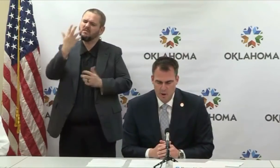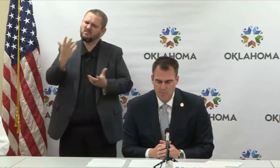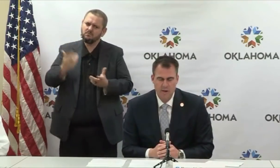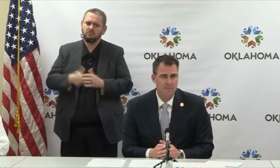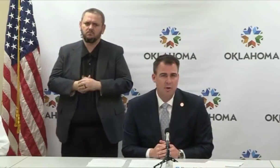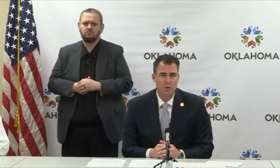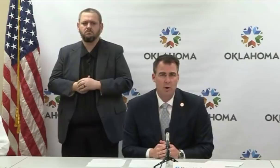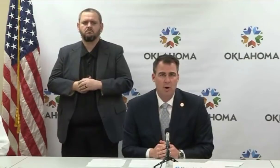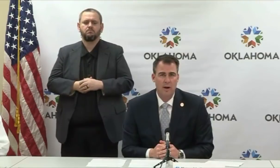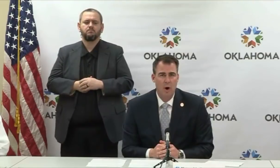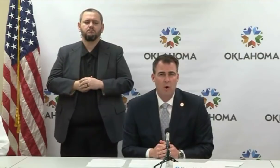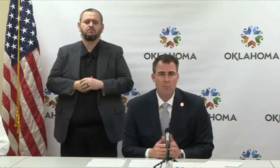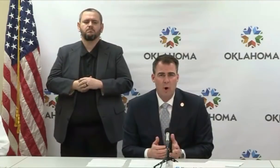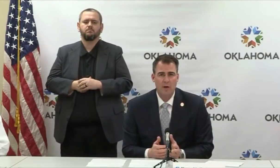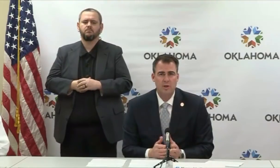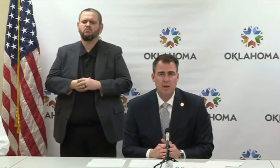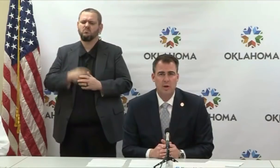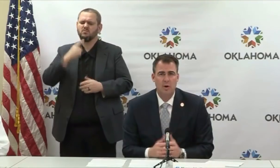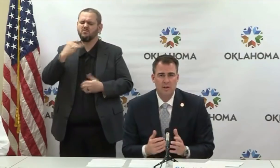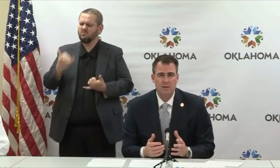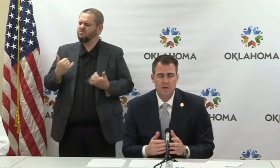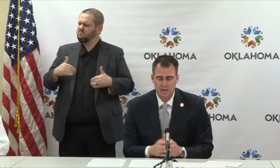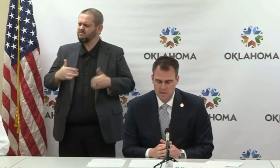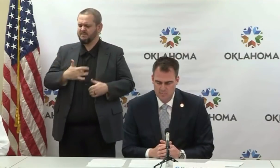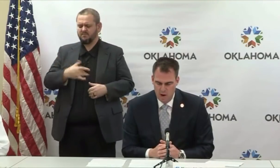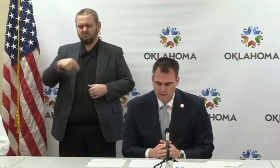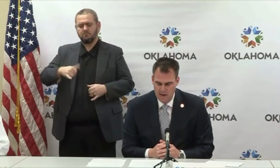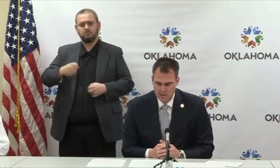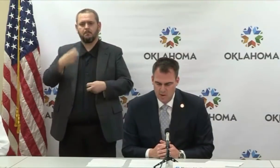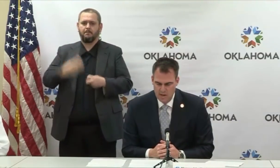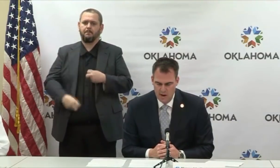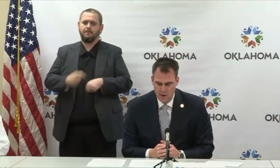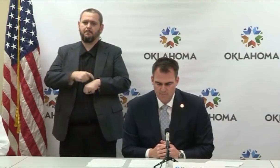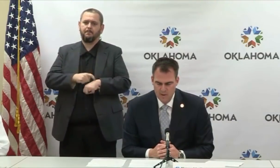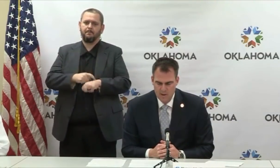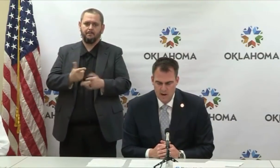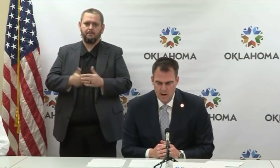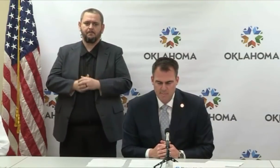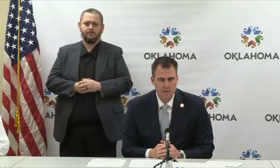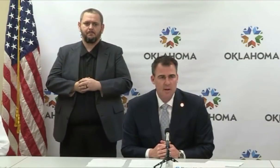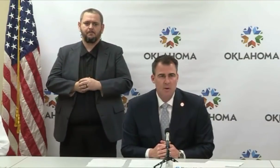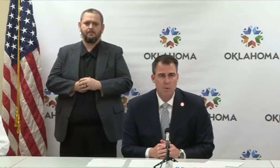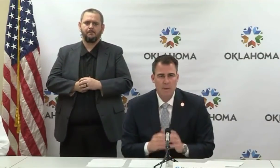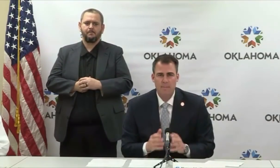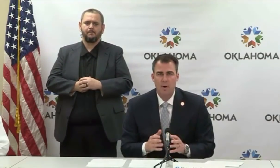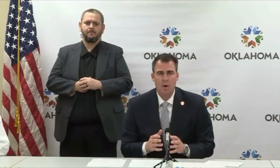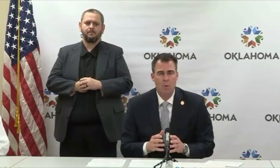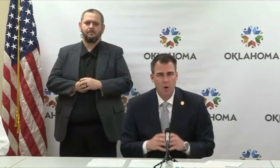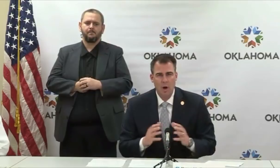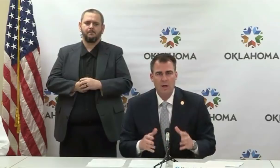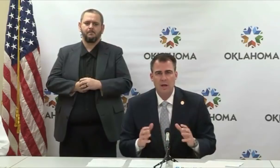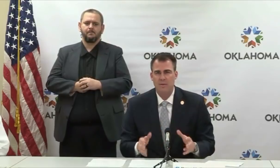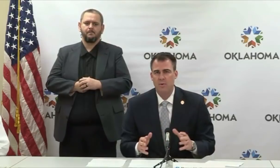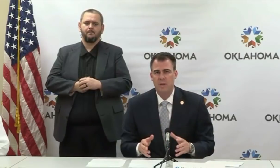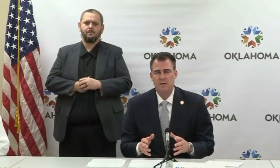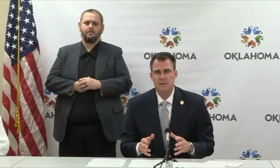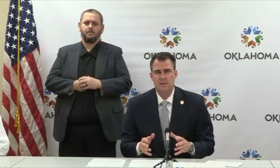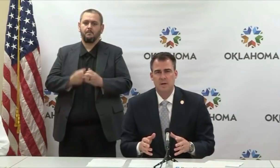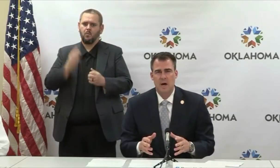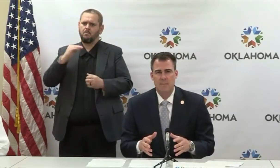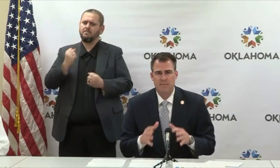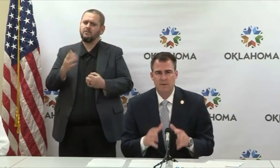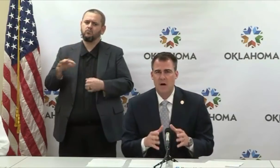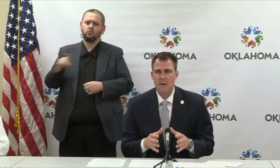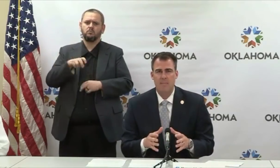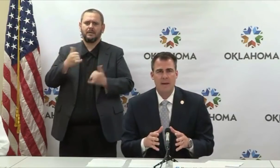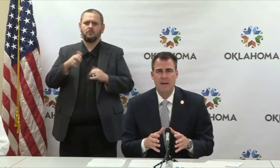So many of you are at home watching or listening to this broadcast right now. But remember, we're going to get through this.